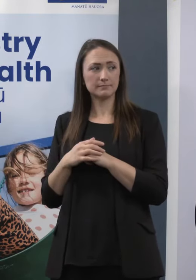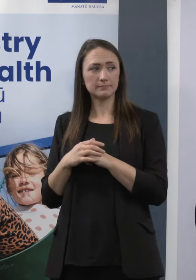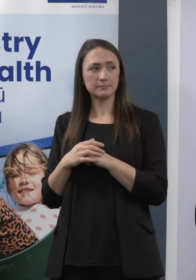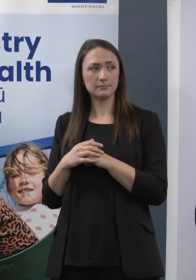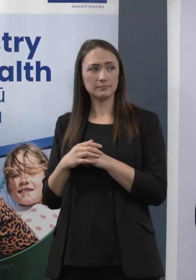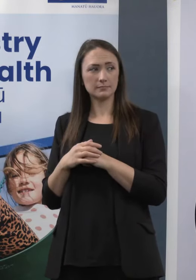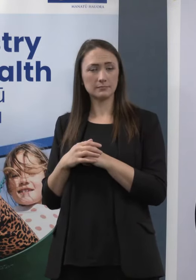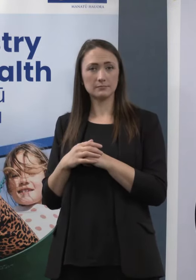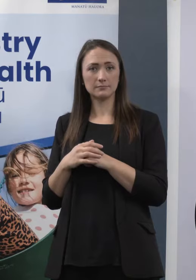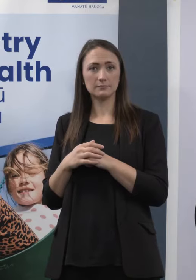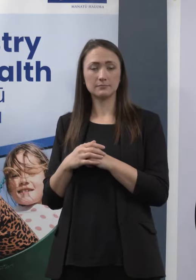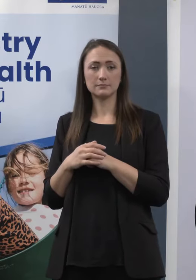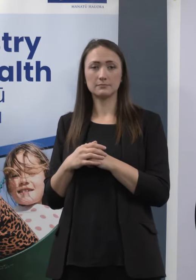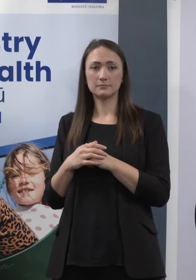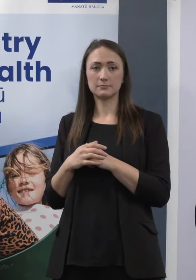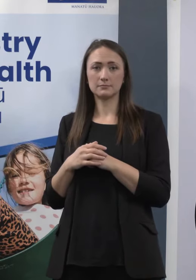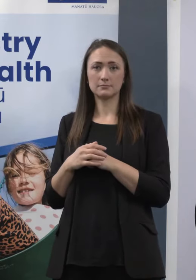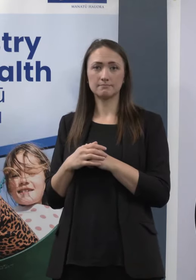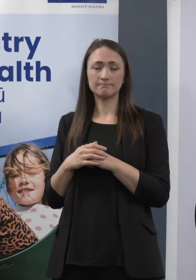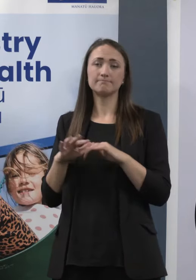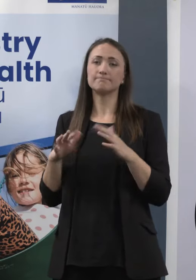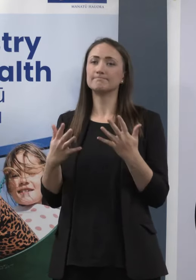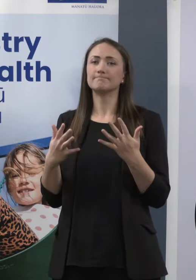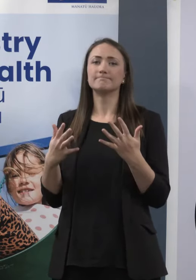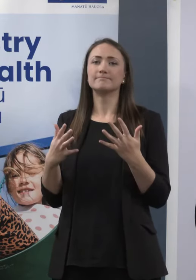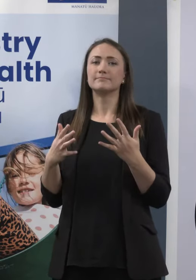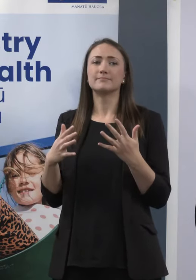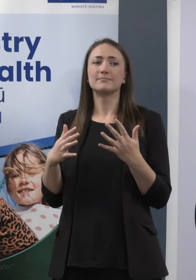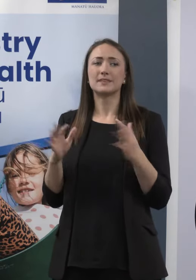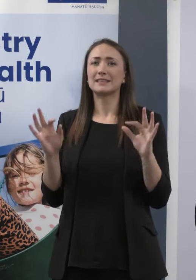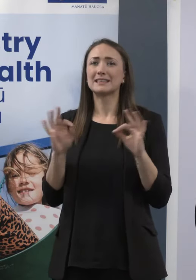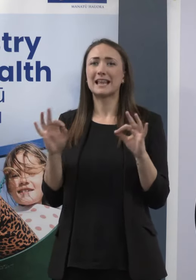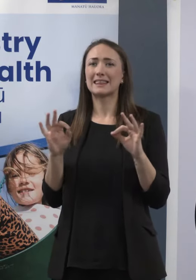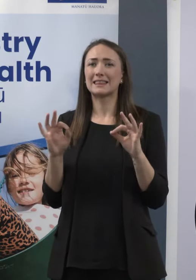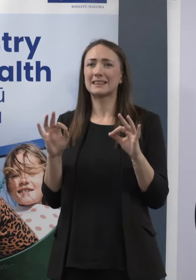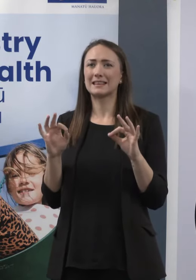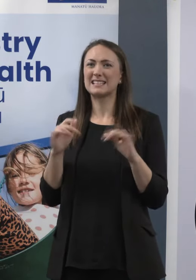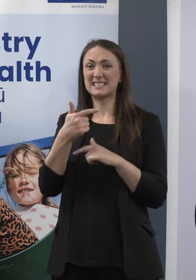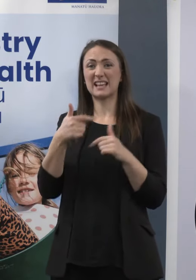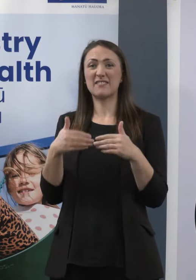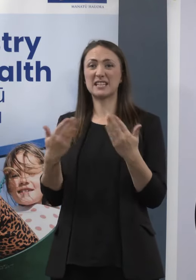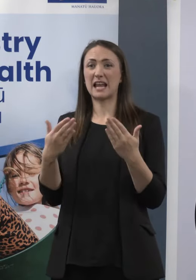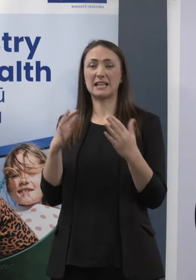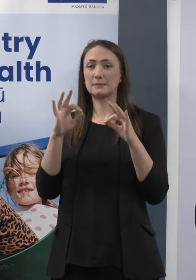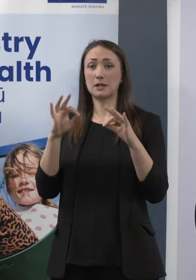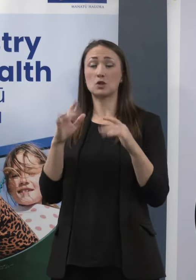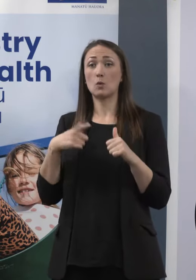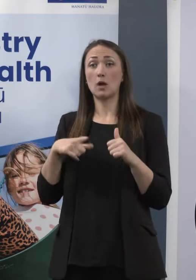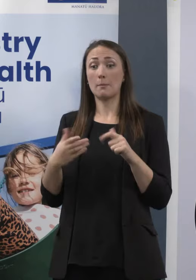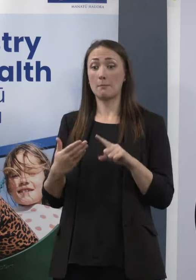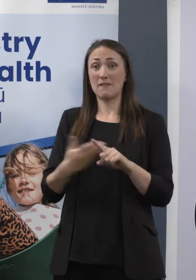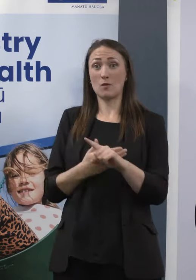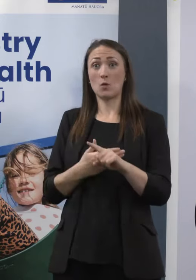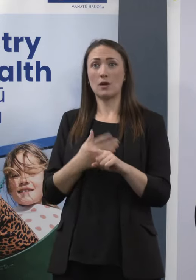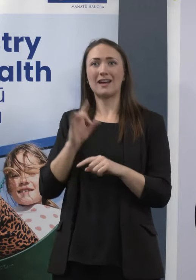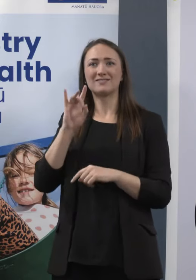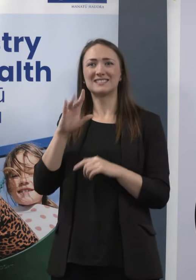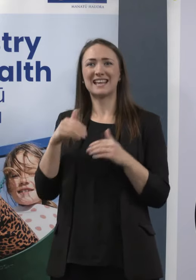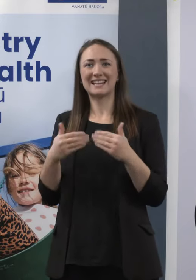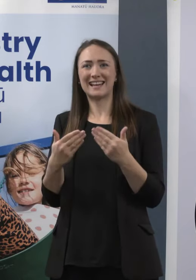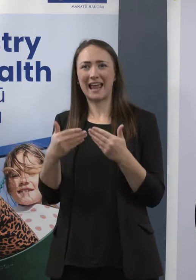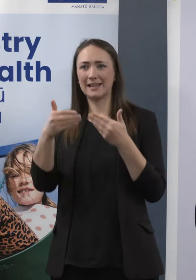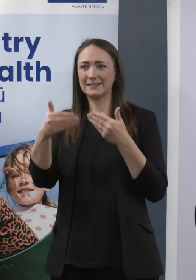I guess the first comment I would make is, there's nothing special about seven days. You will recall that previously it was 10 days, and prior to that it was 14 days.